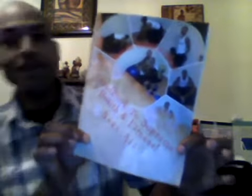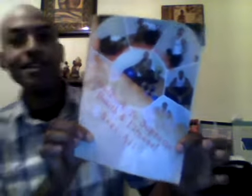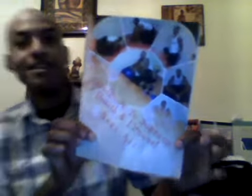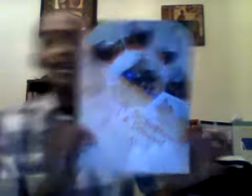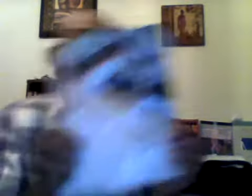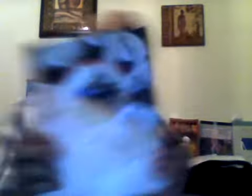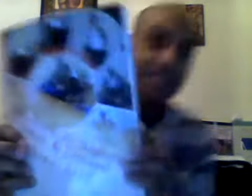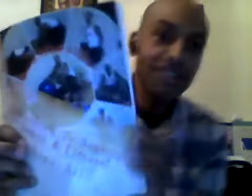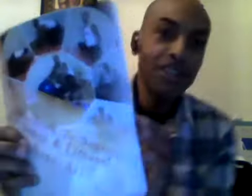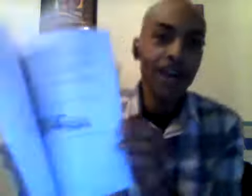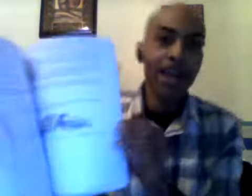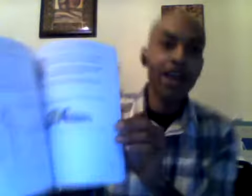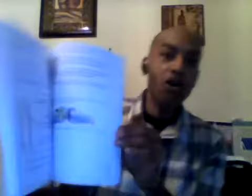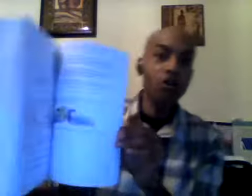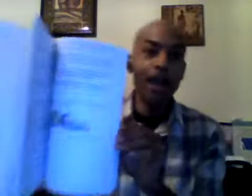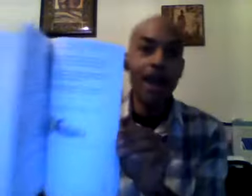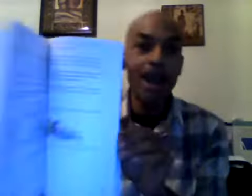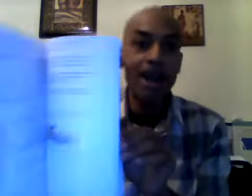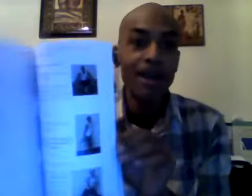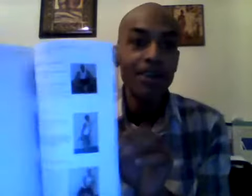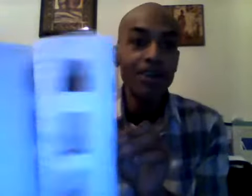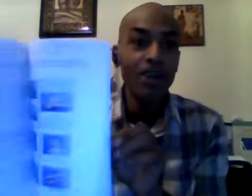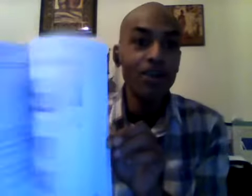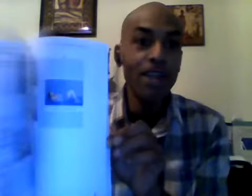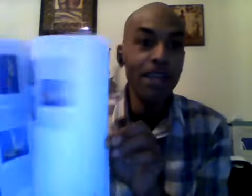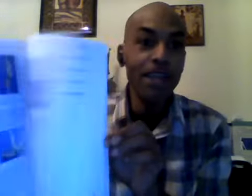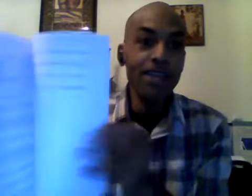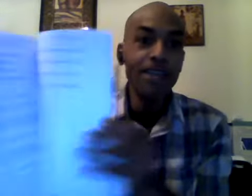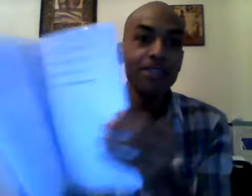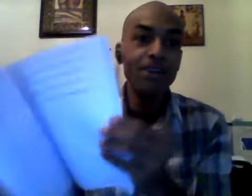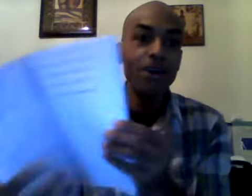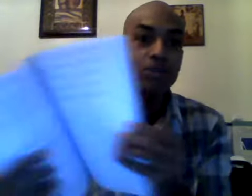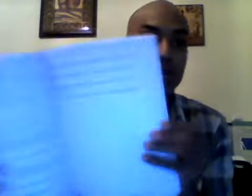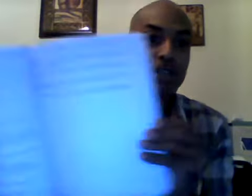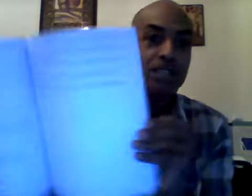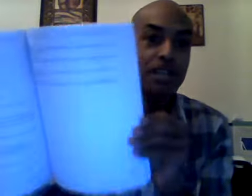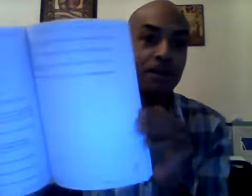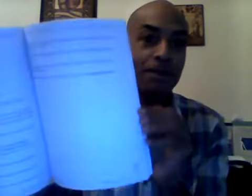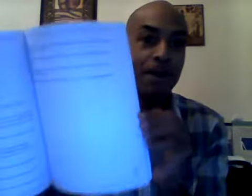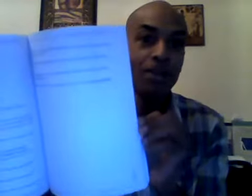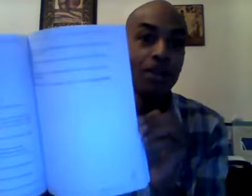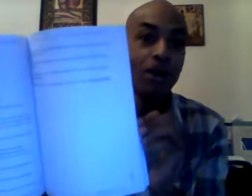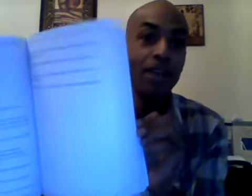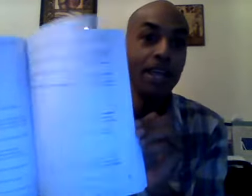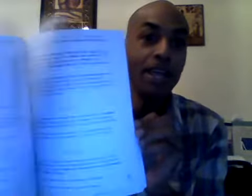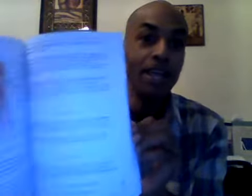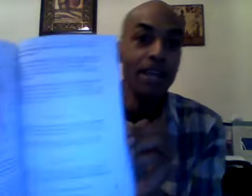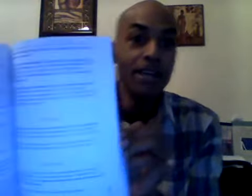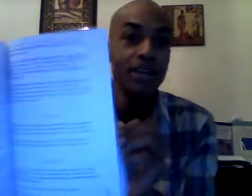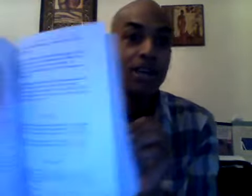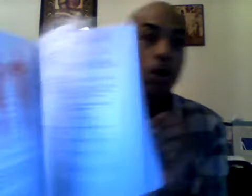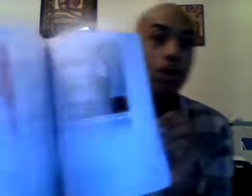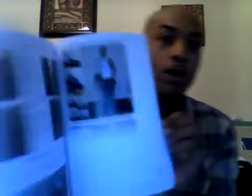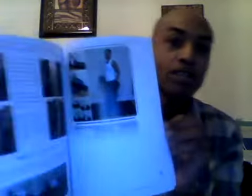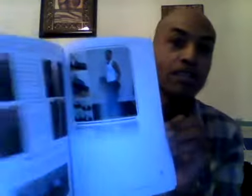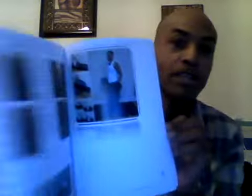fitness this is your at home guide you don't need to go to a gym you don't need to go seek